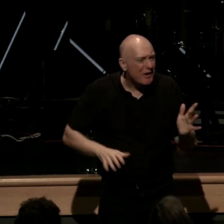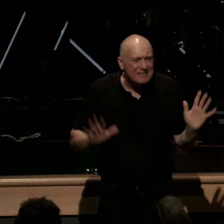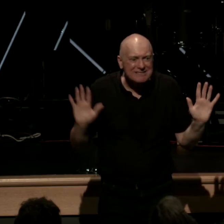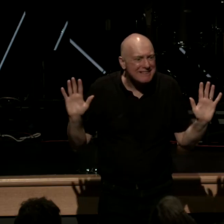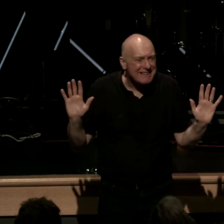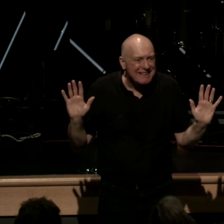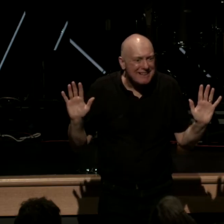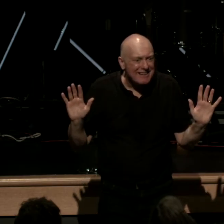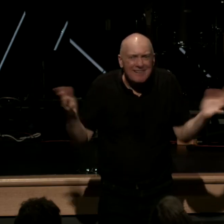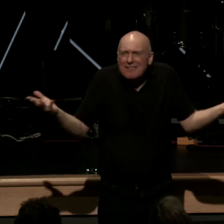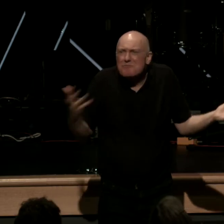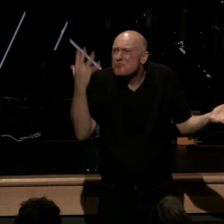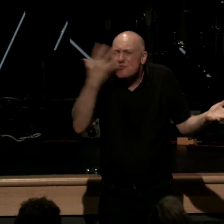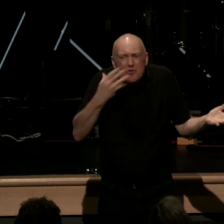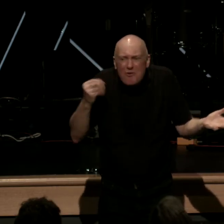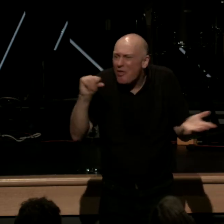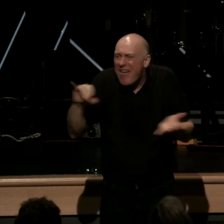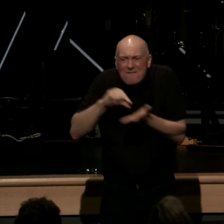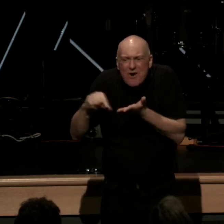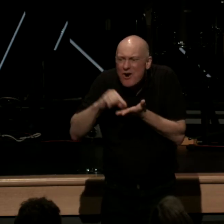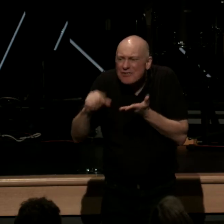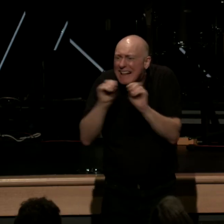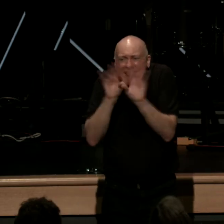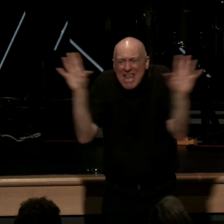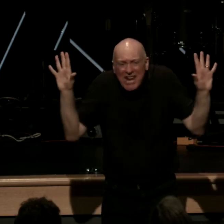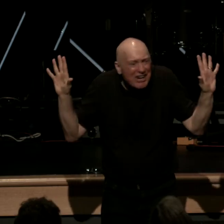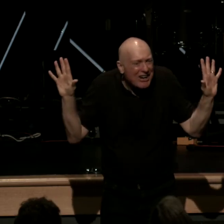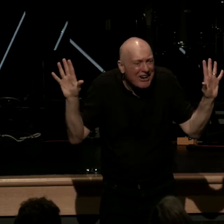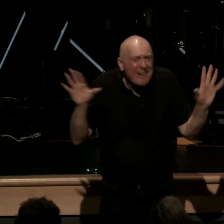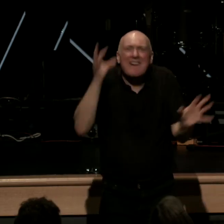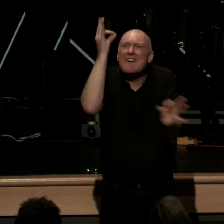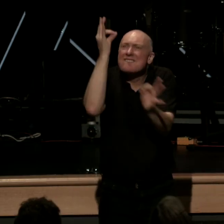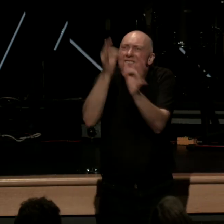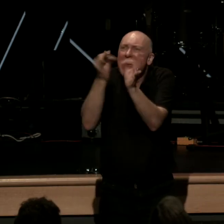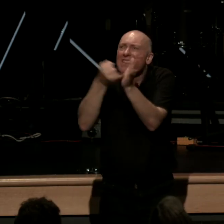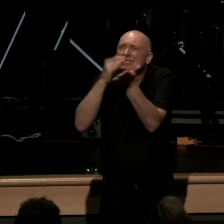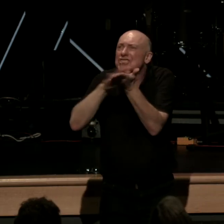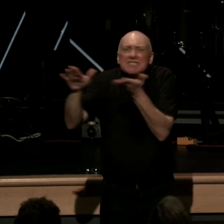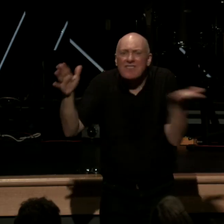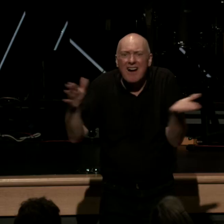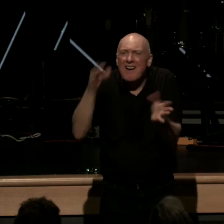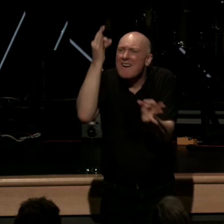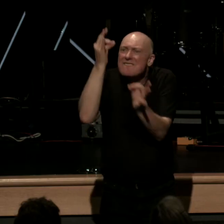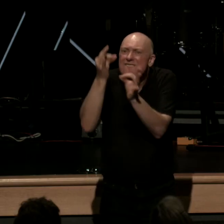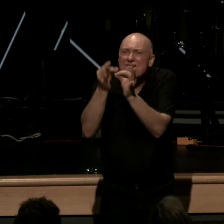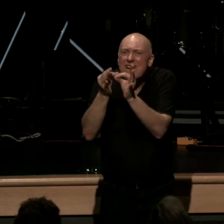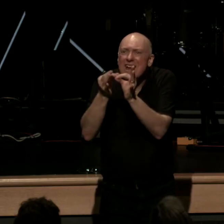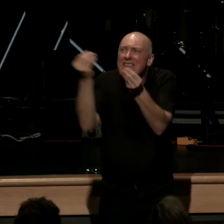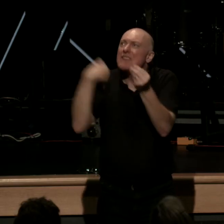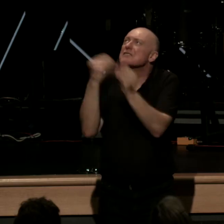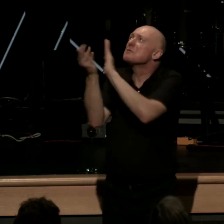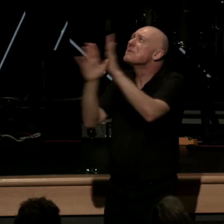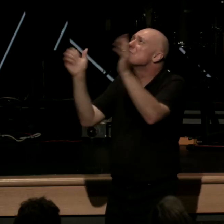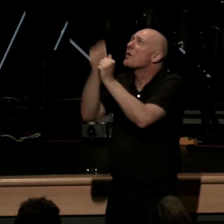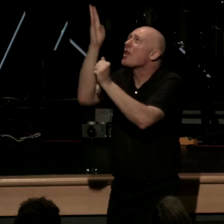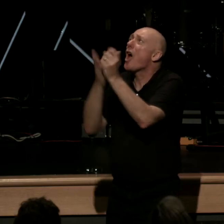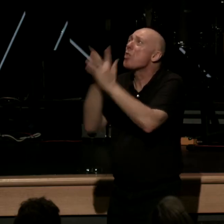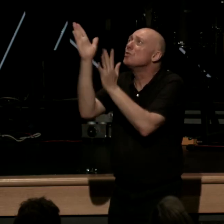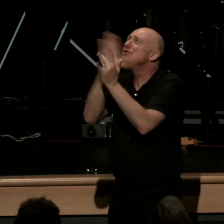think of how beautiful this verse is think of how clear it is faith justifies faith grants us peace with God through Jesus Christ sola